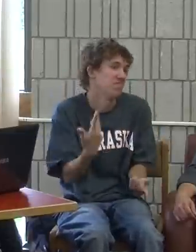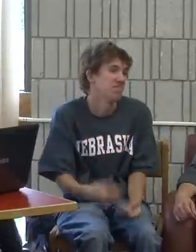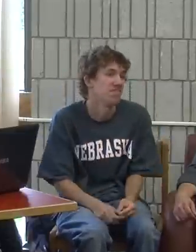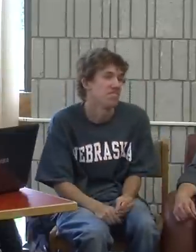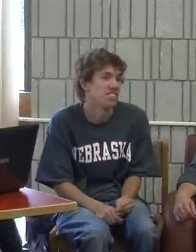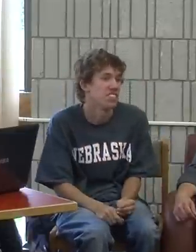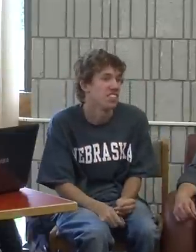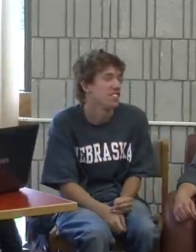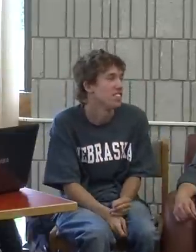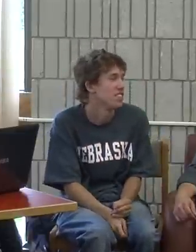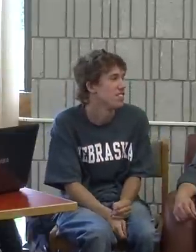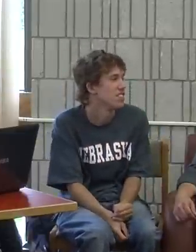there throughout high school.